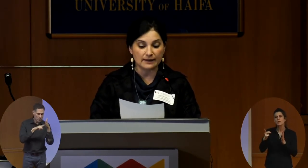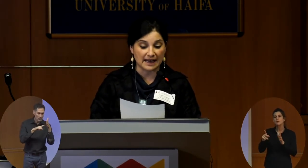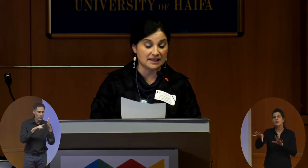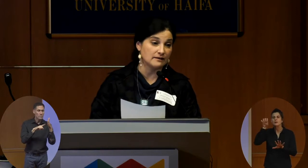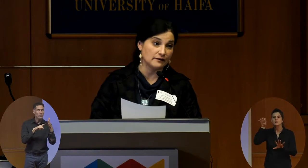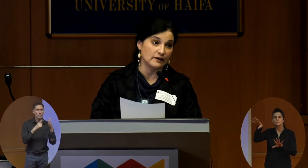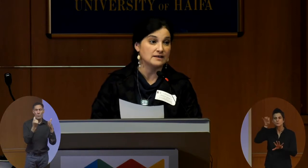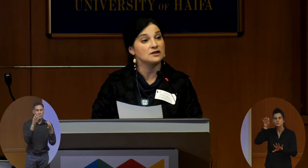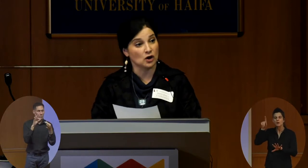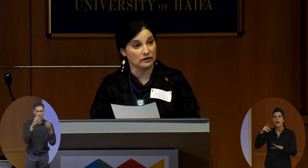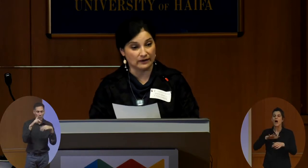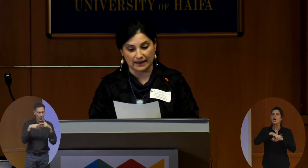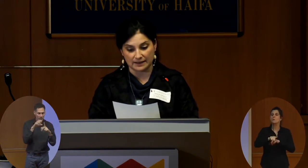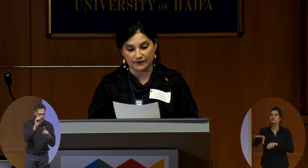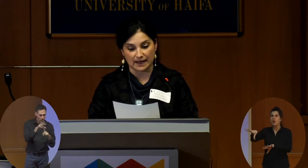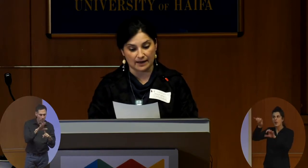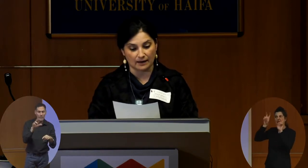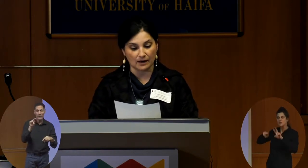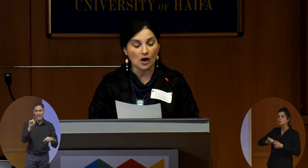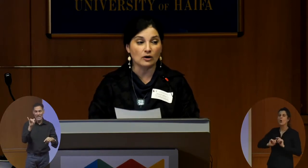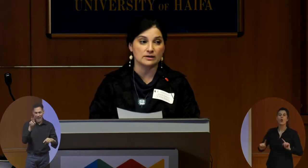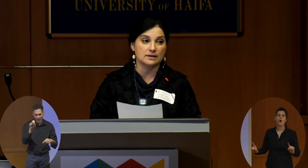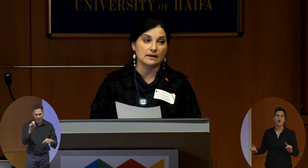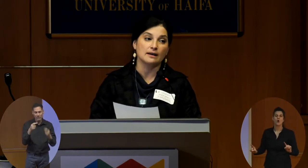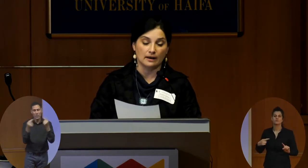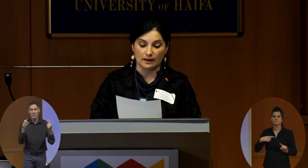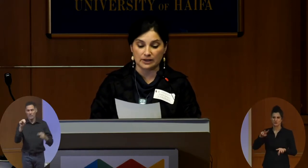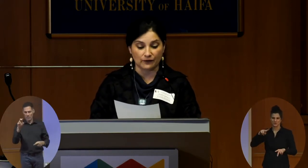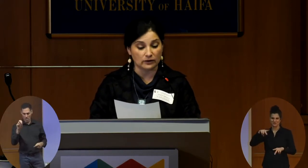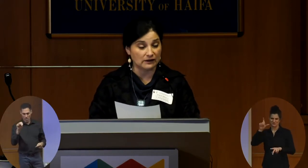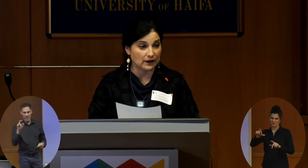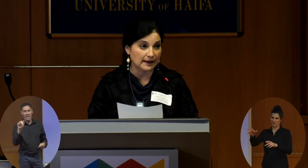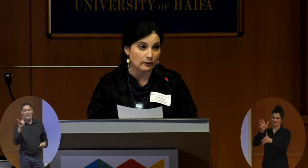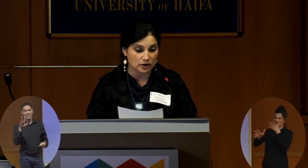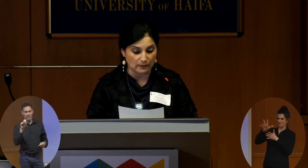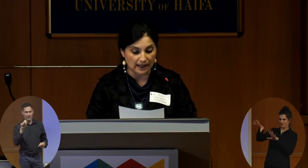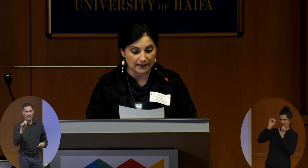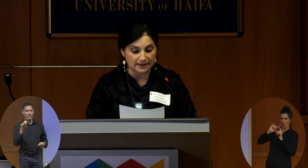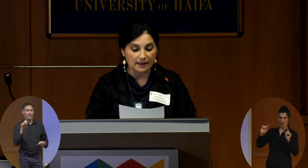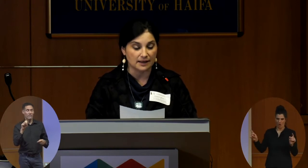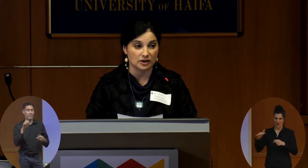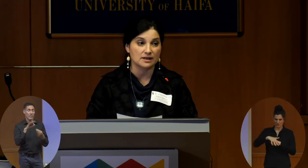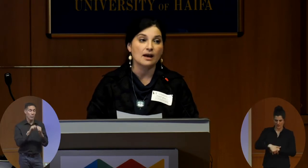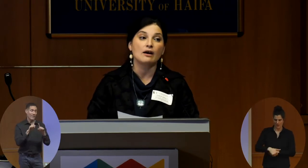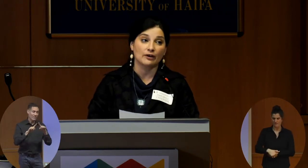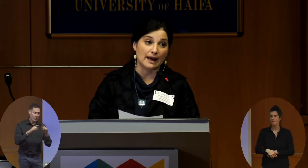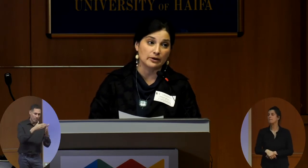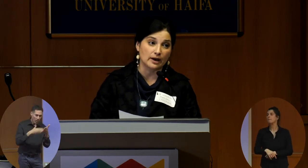native versus non-native signing on different language domains such as vocabulary